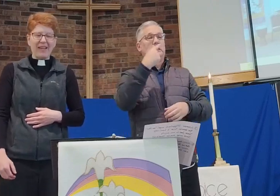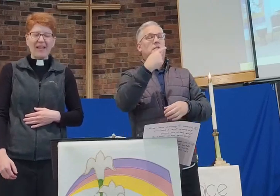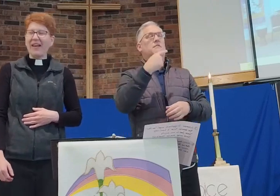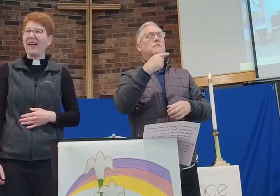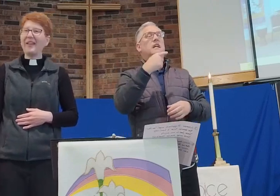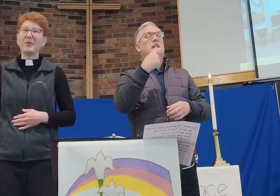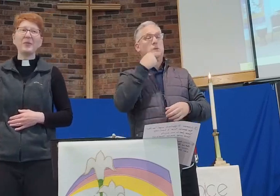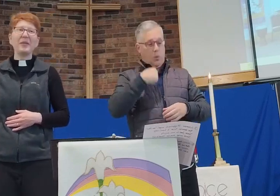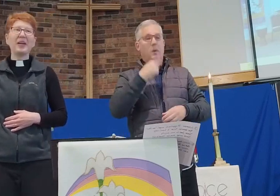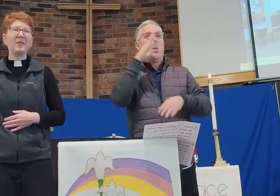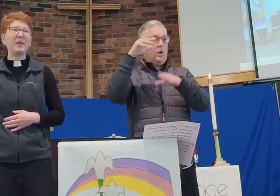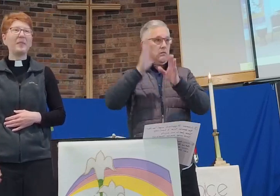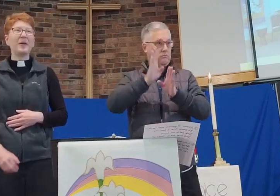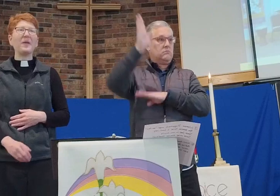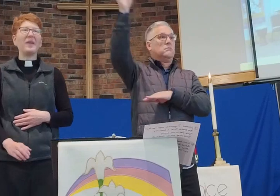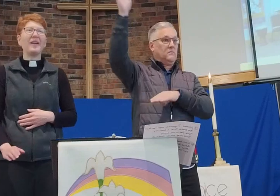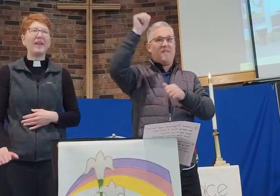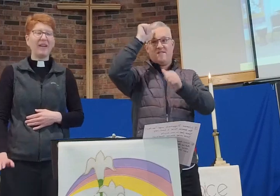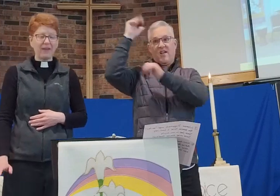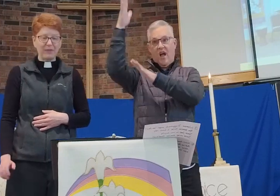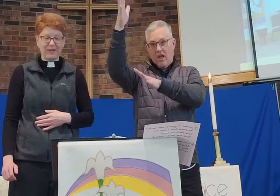I told them about everything.